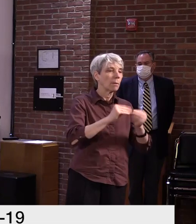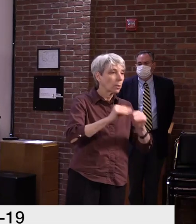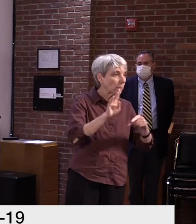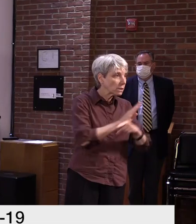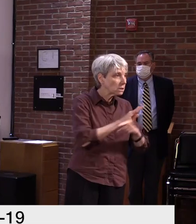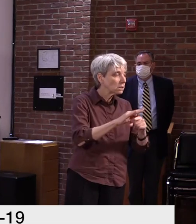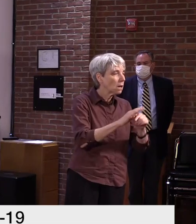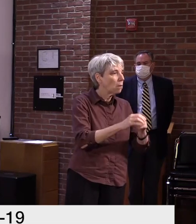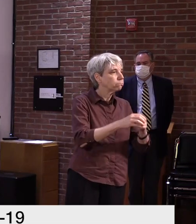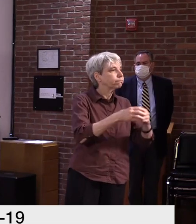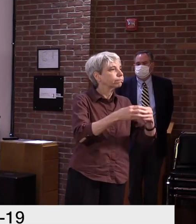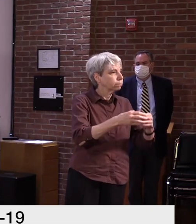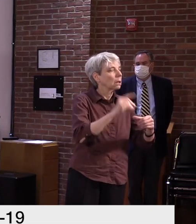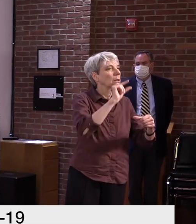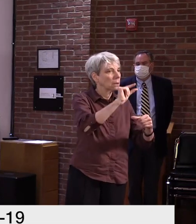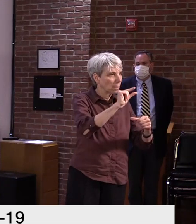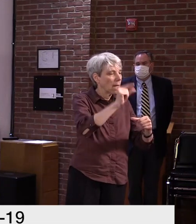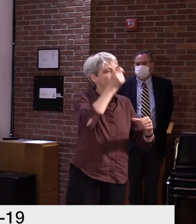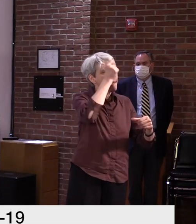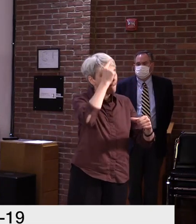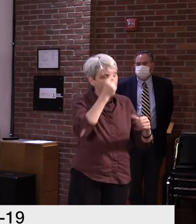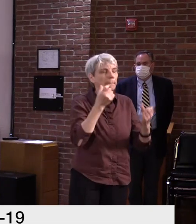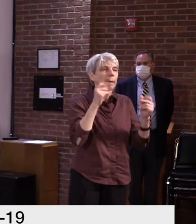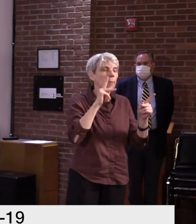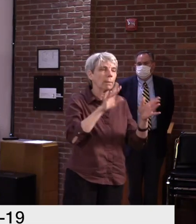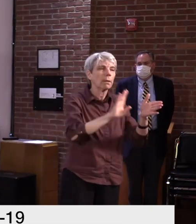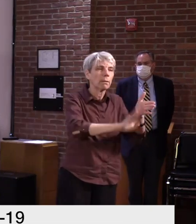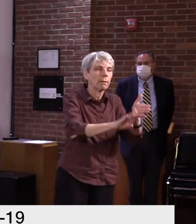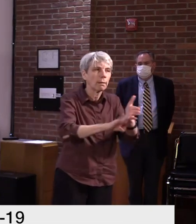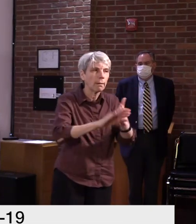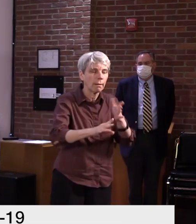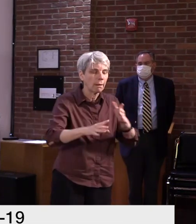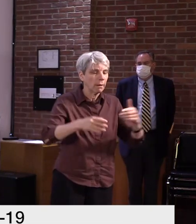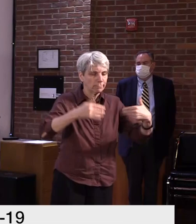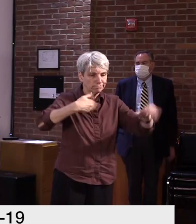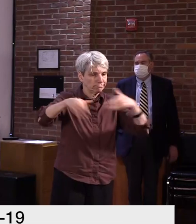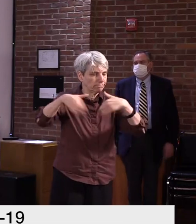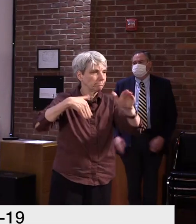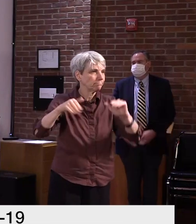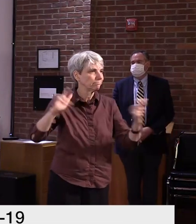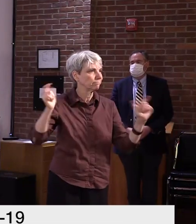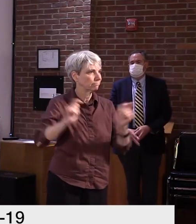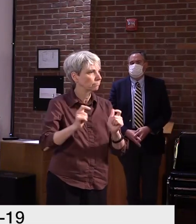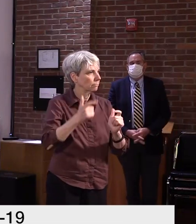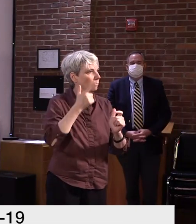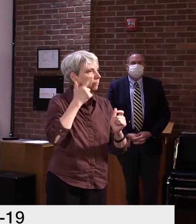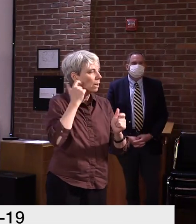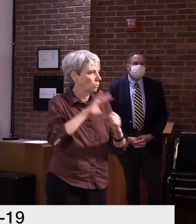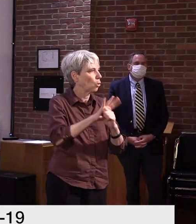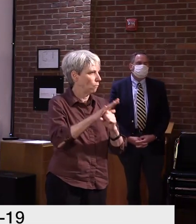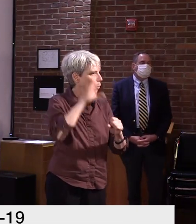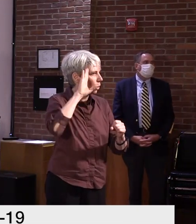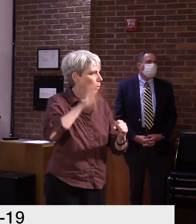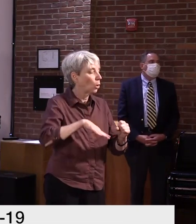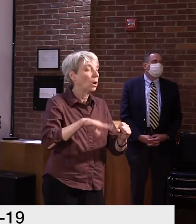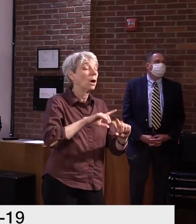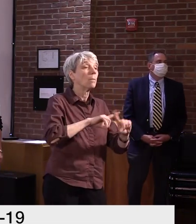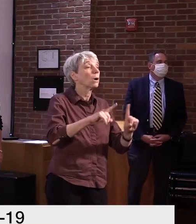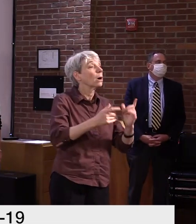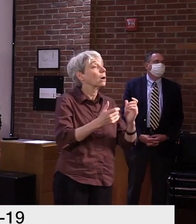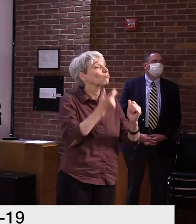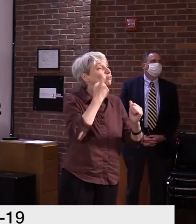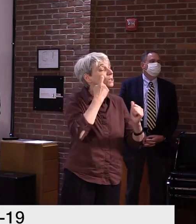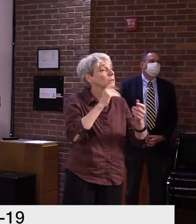doesn't outweigh the number of people that were displaced due to COVID. But even in the most recent numbers, we've seen